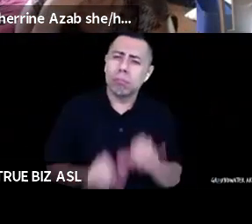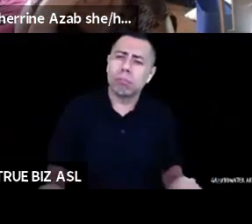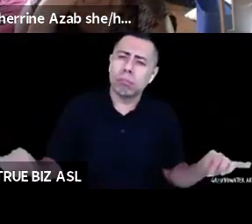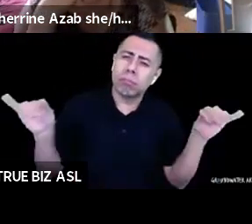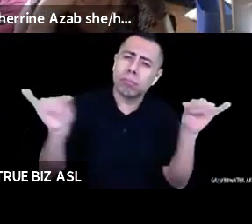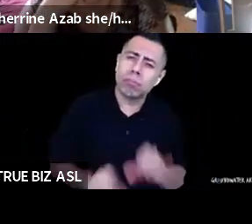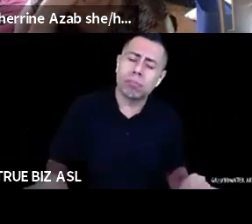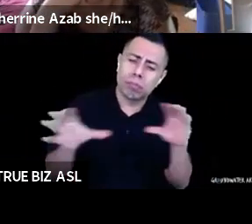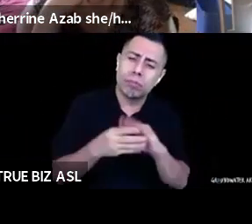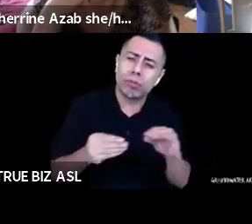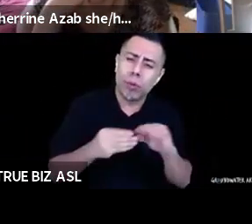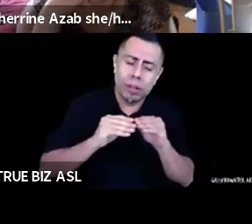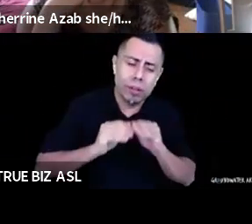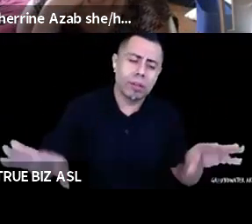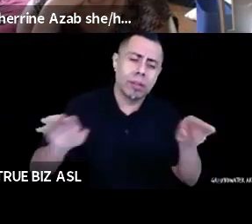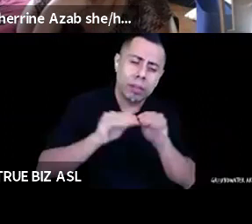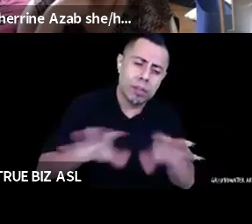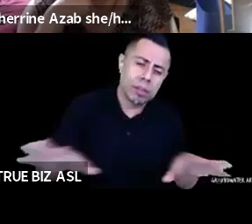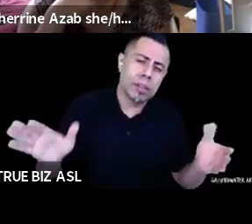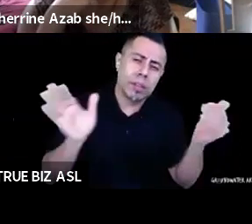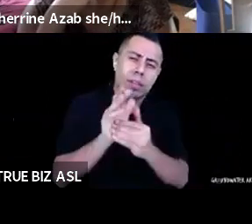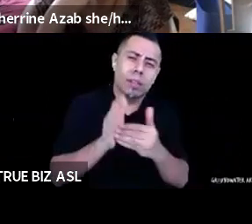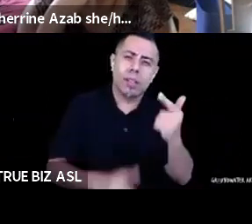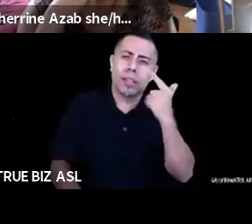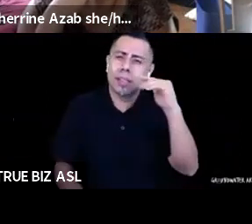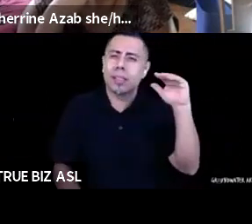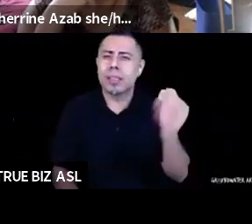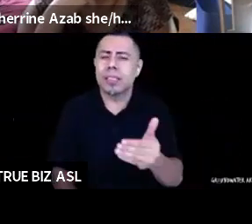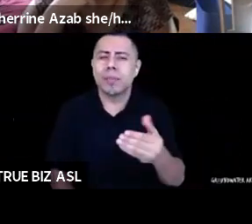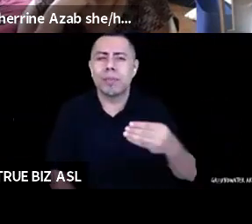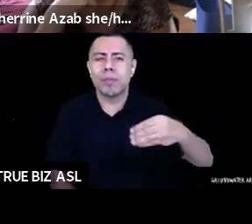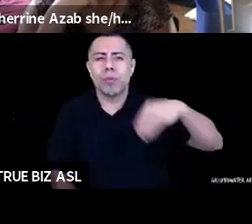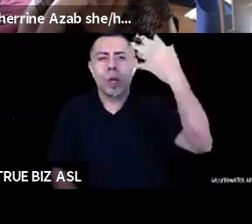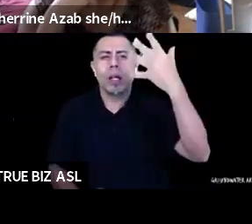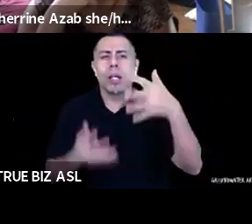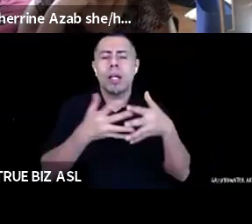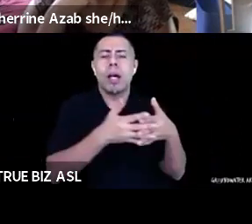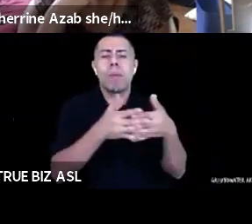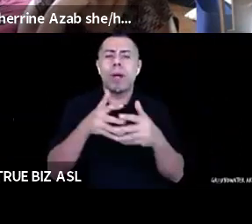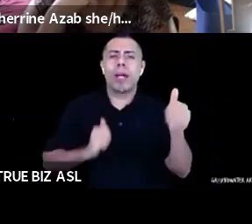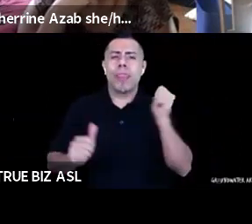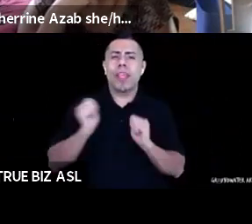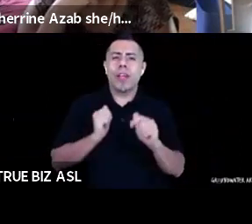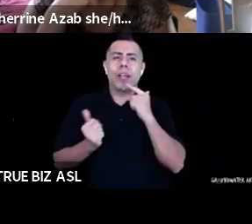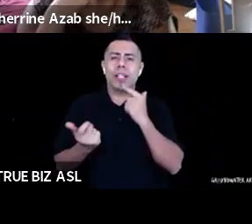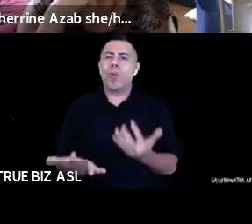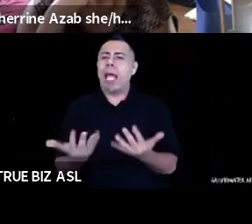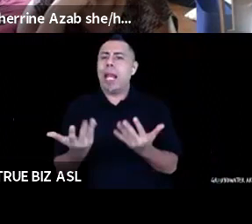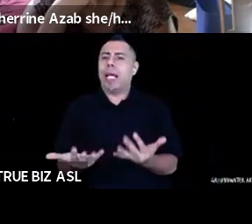white American theater is just kind of waiting. Okay. Let's let them have their moment and we can all move